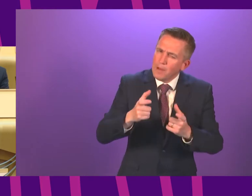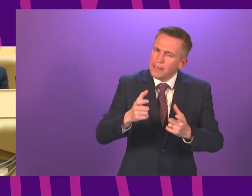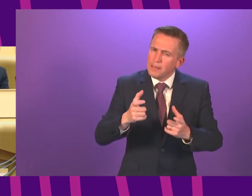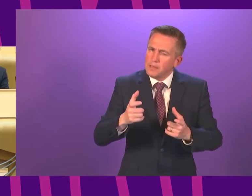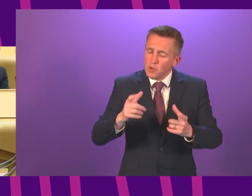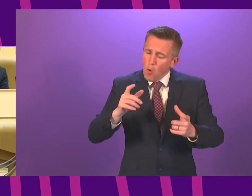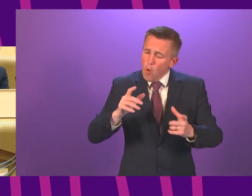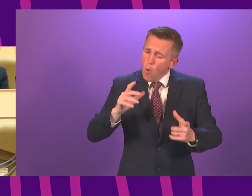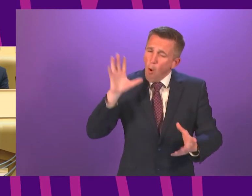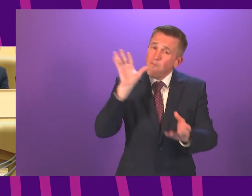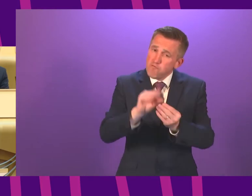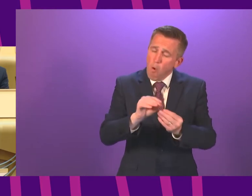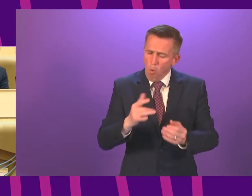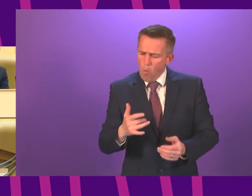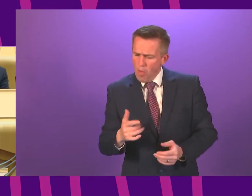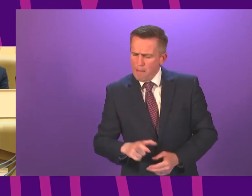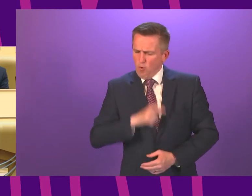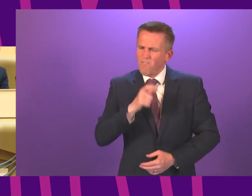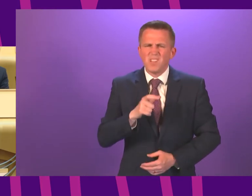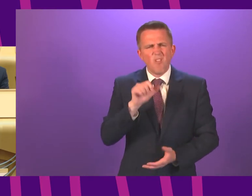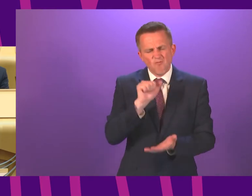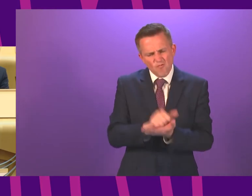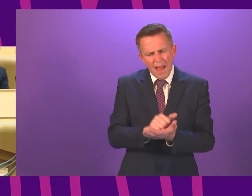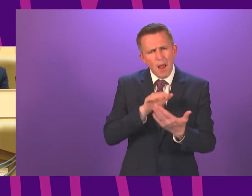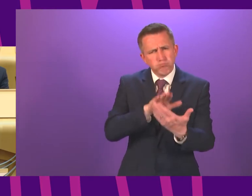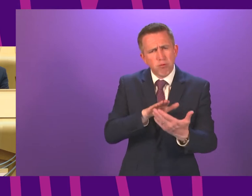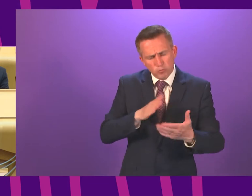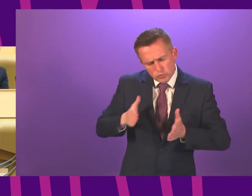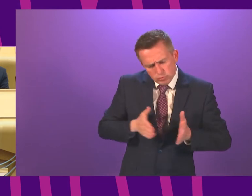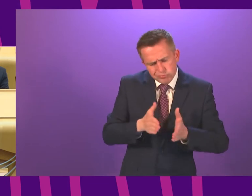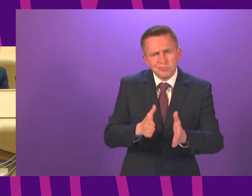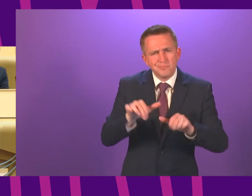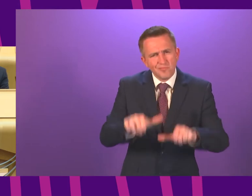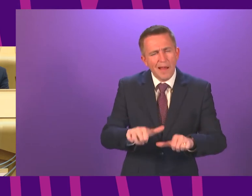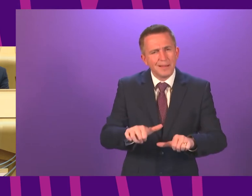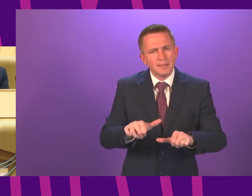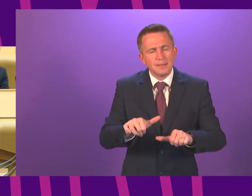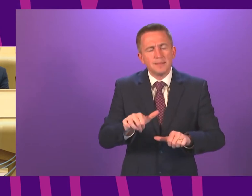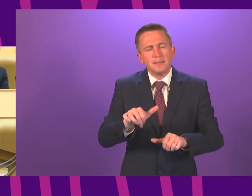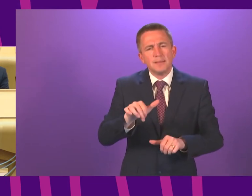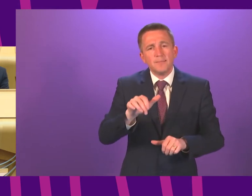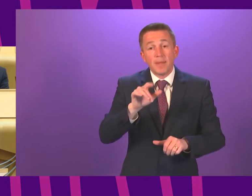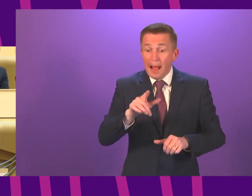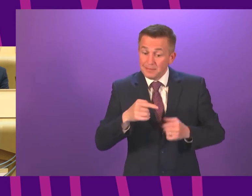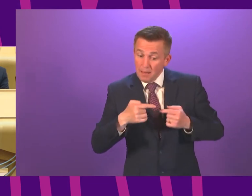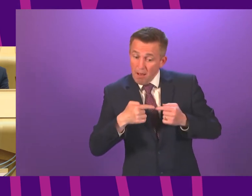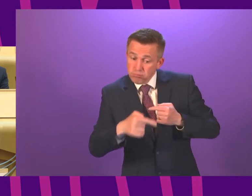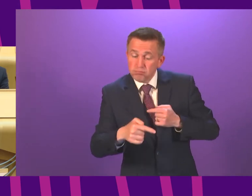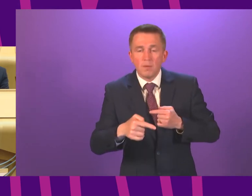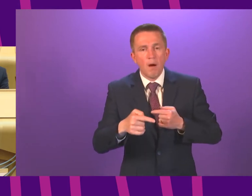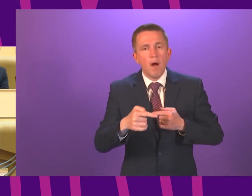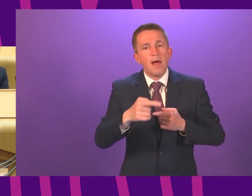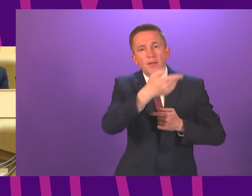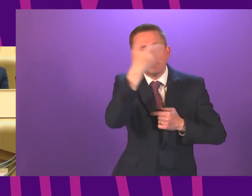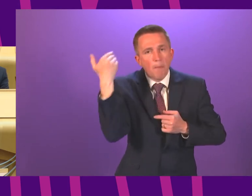track overall. I remain confident that with cautious, albeit difficult, decisions now, we will enjoy much greater normality